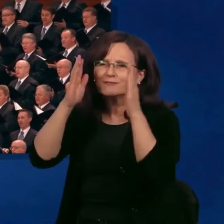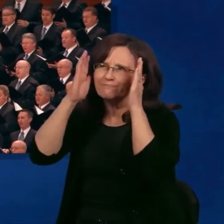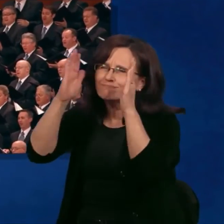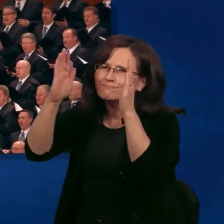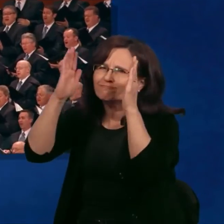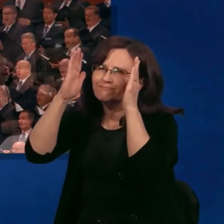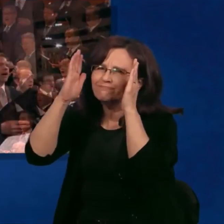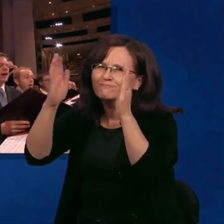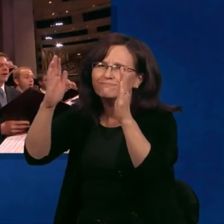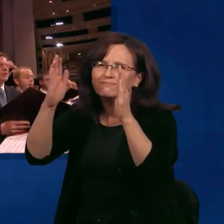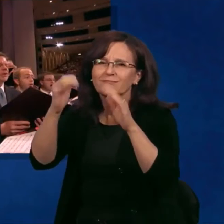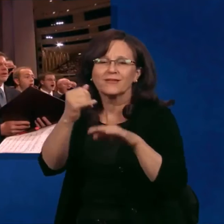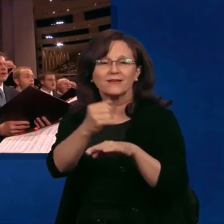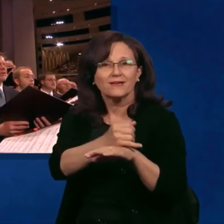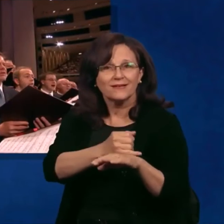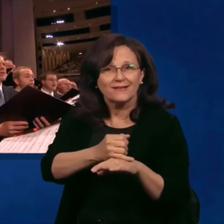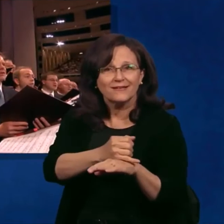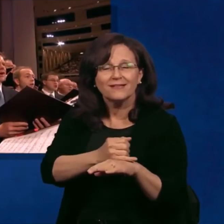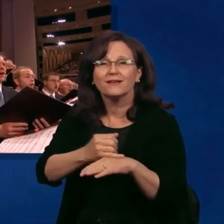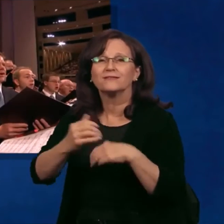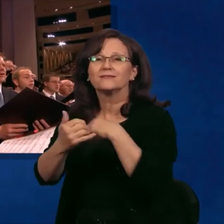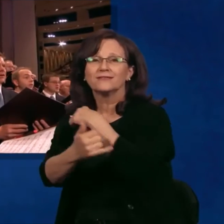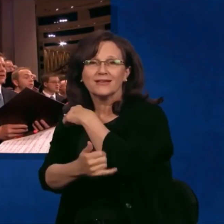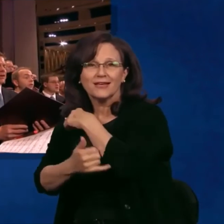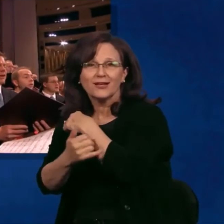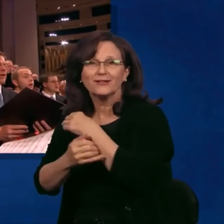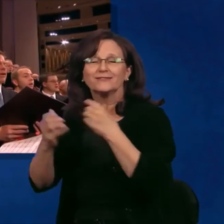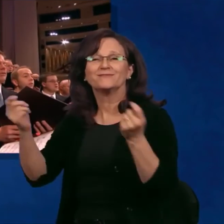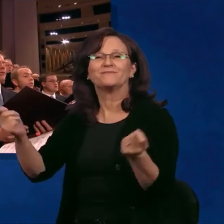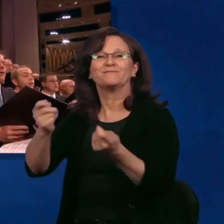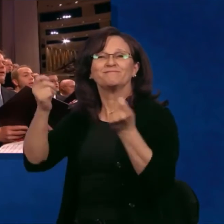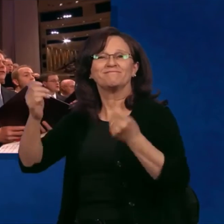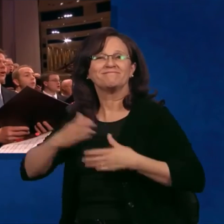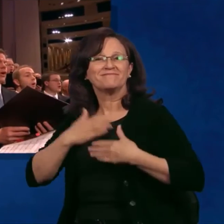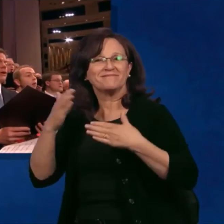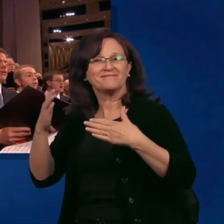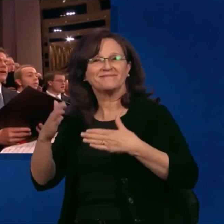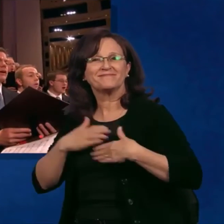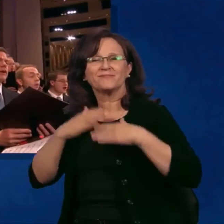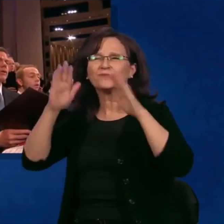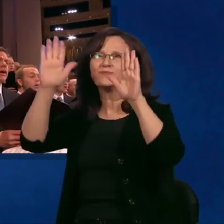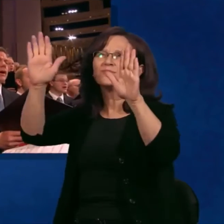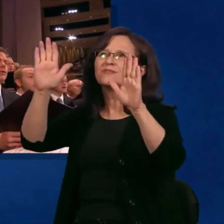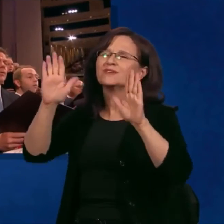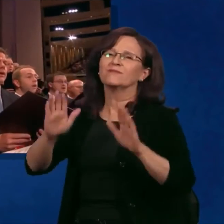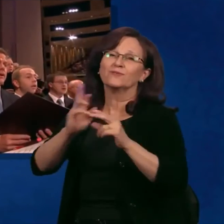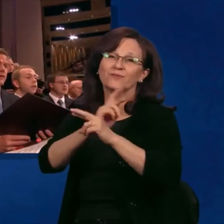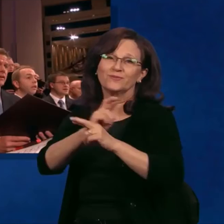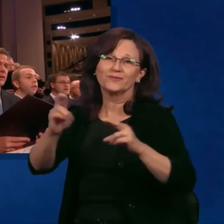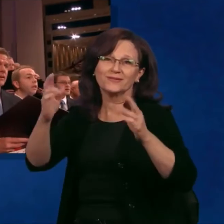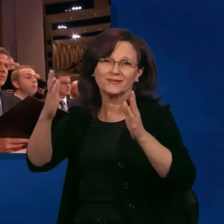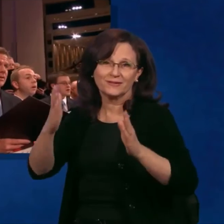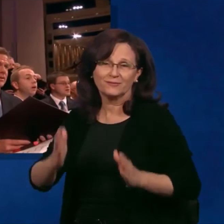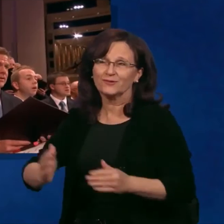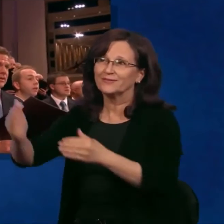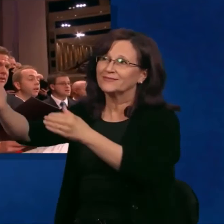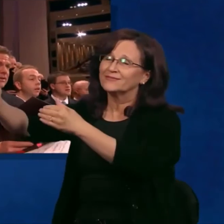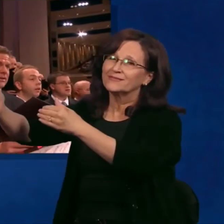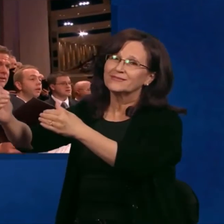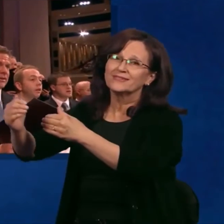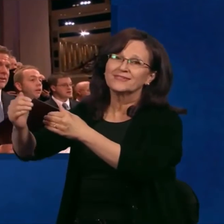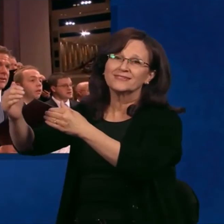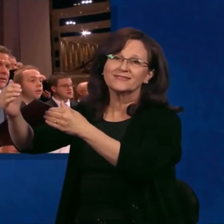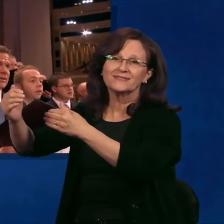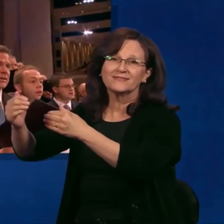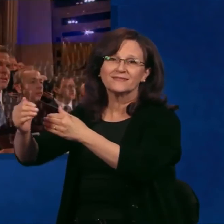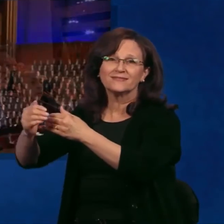ear. And isles and continents rejoice the great Redeemer's